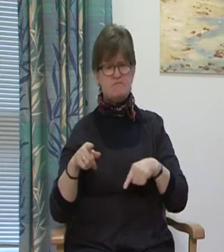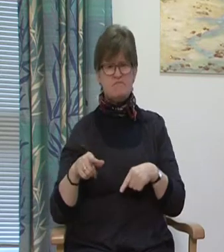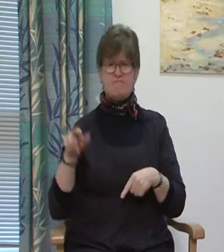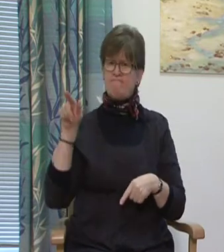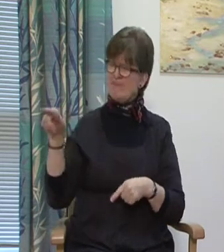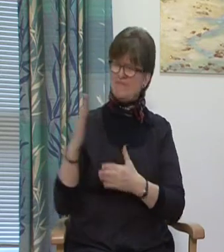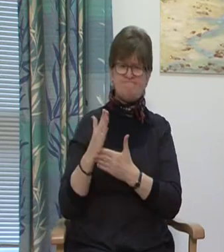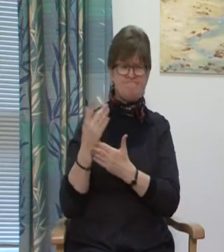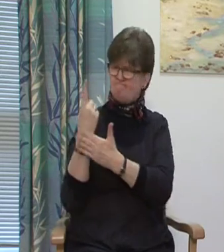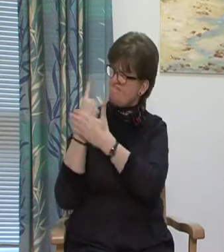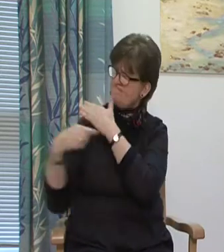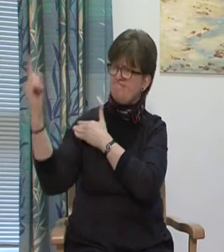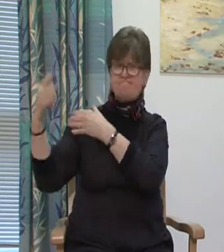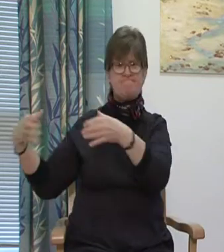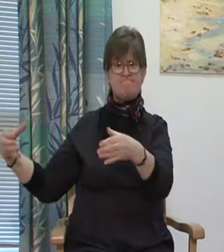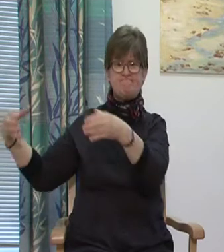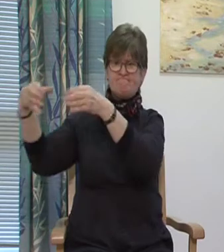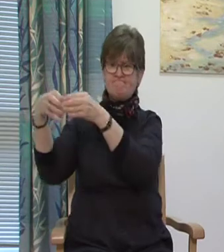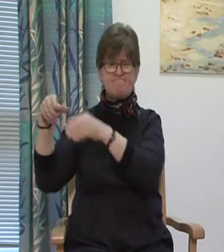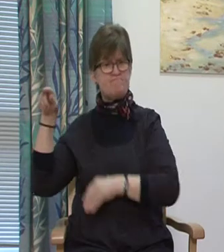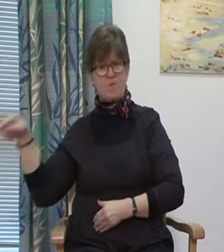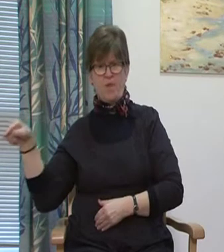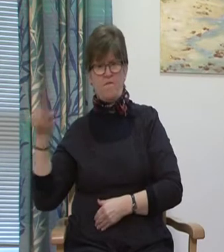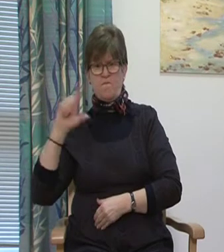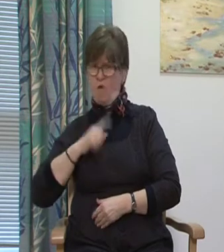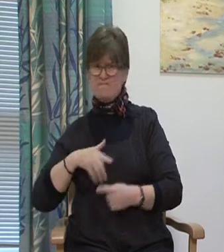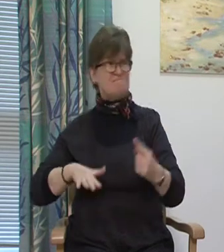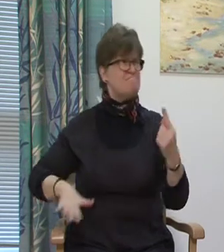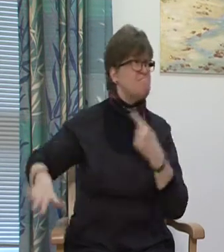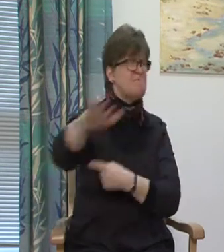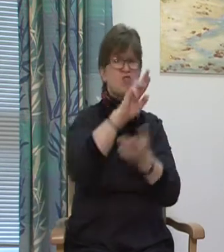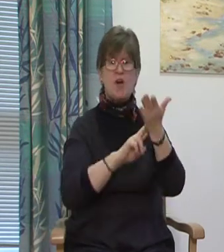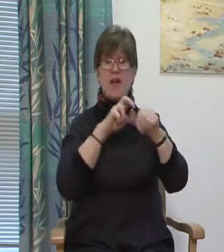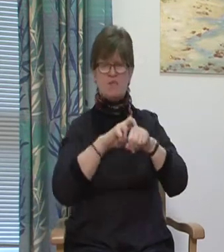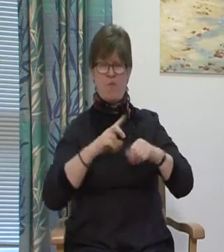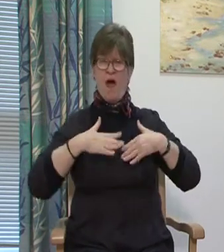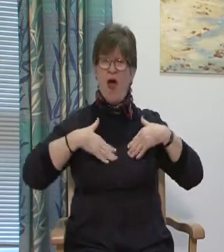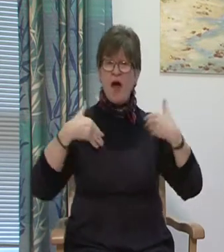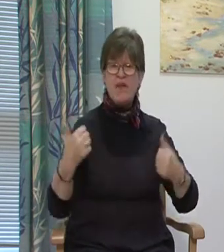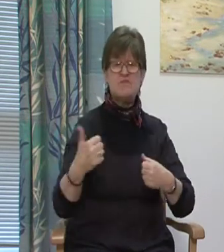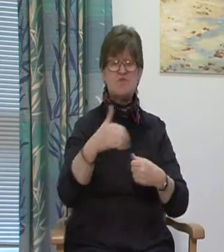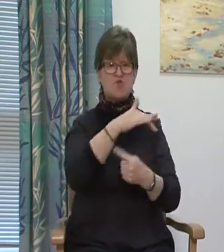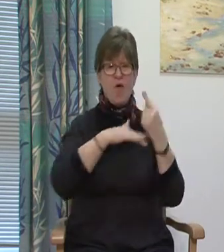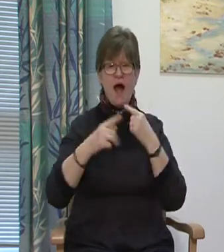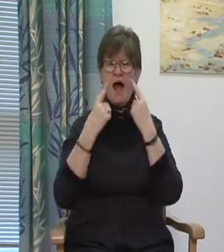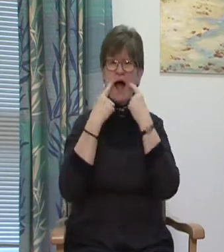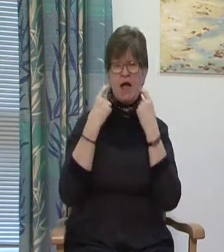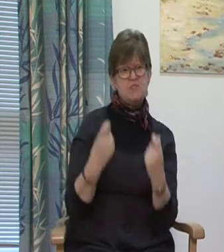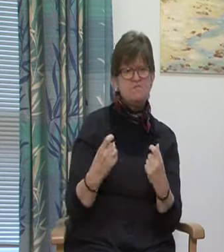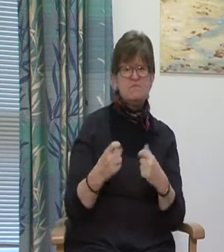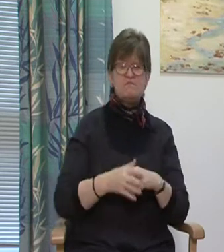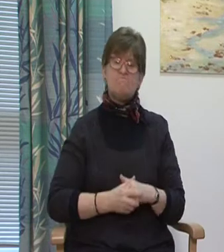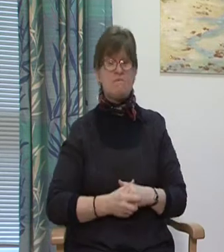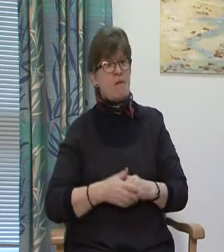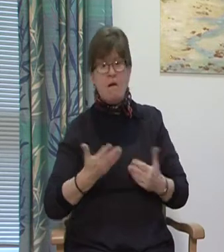independent health and social care regulatory body for Northern Ireland. further information about services